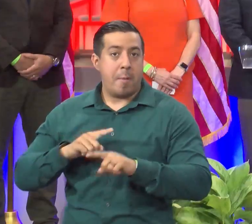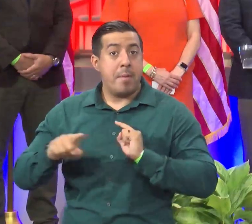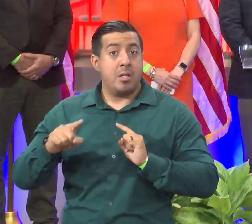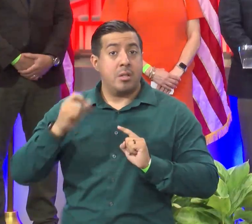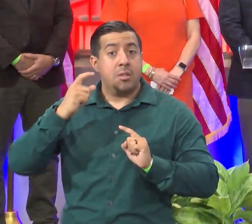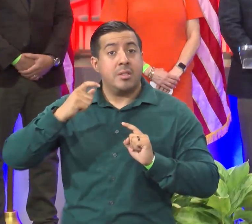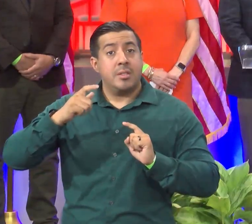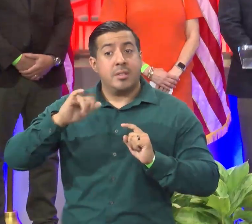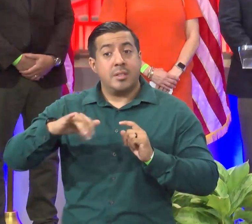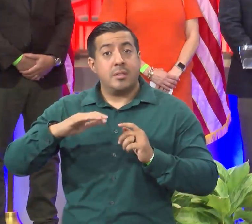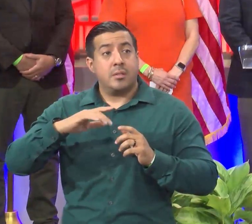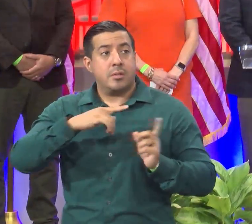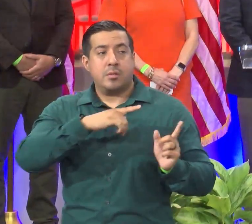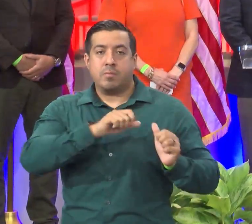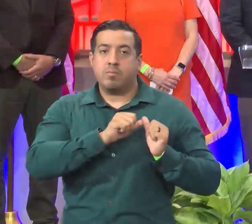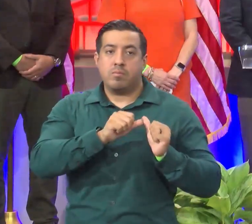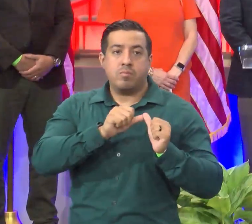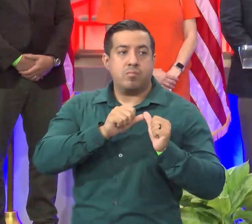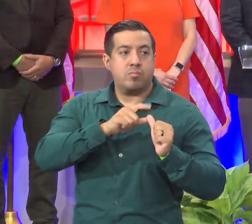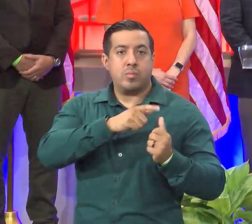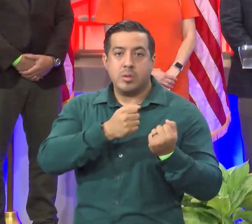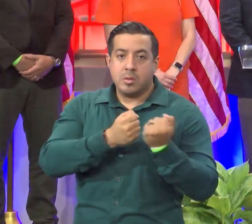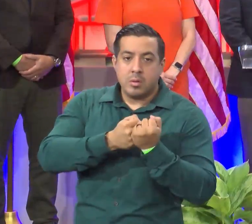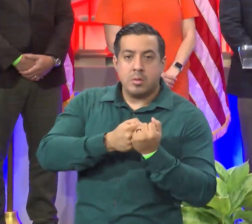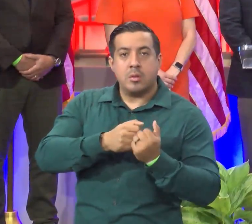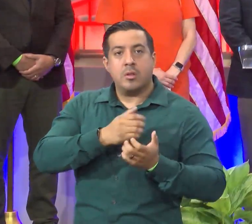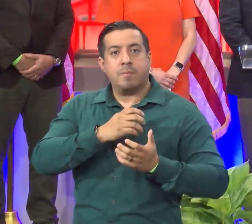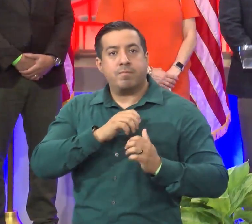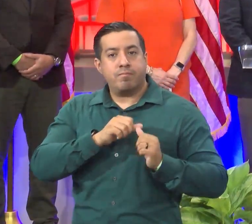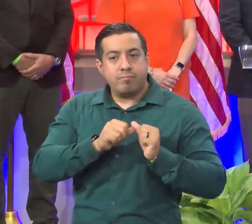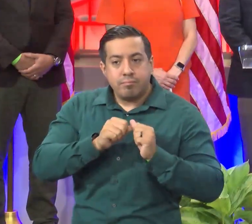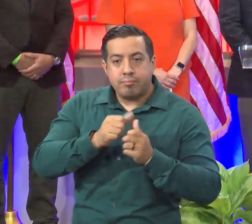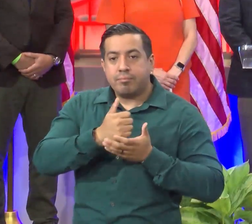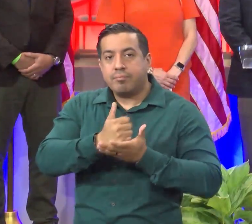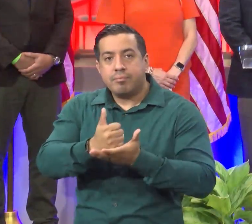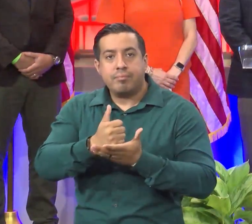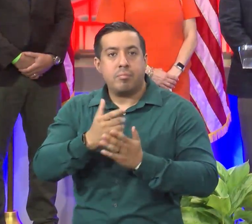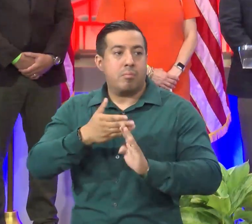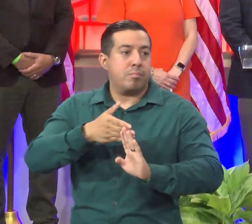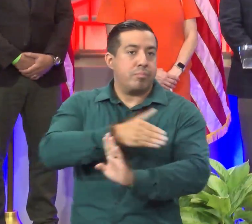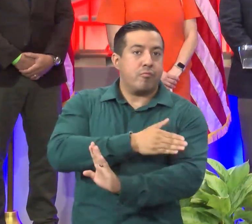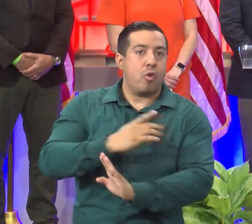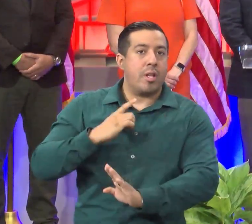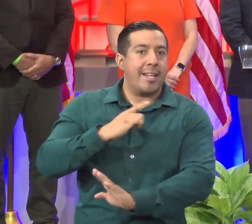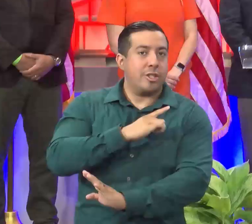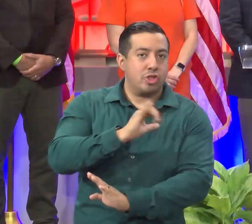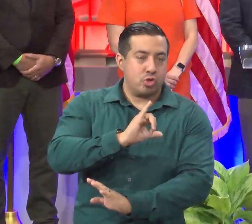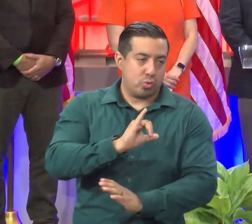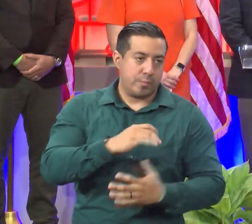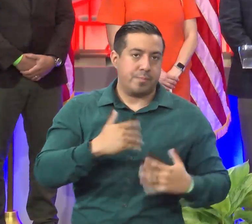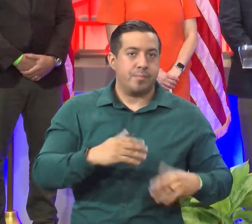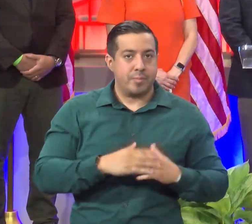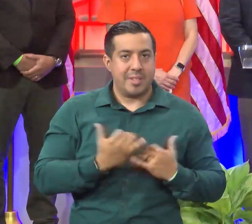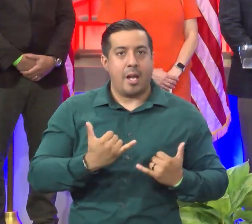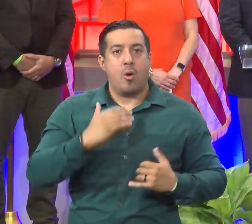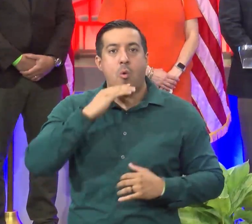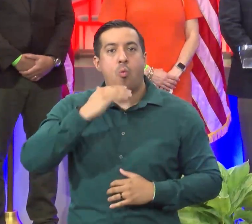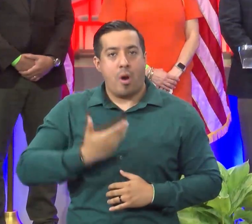throughout his entire tenure, both here and then before in the legislature. Please welcome